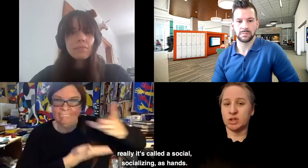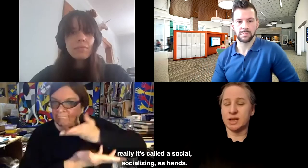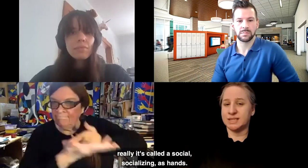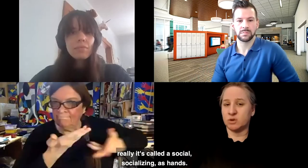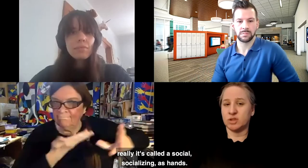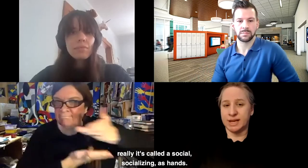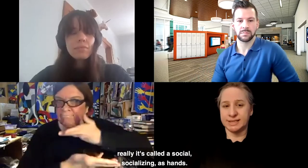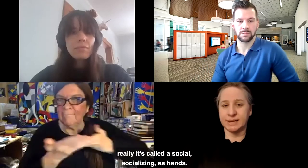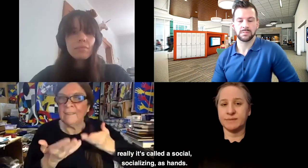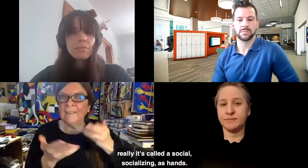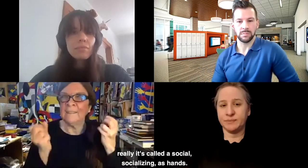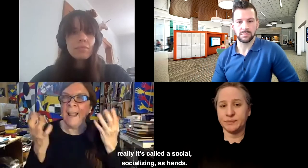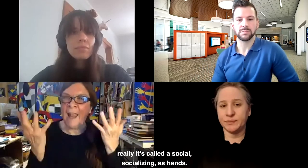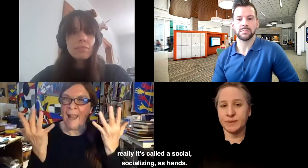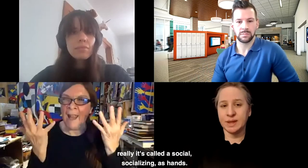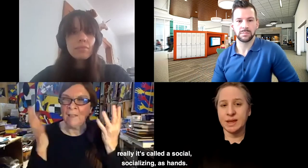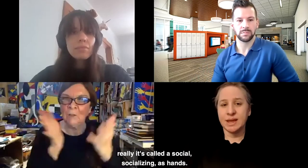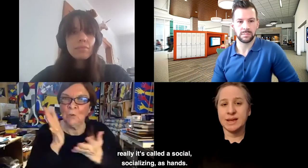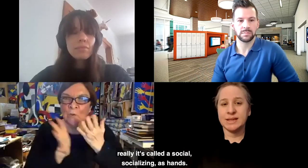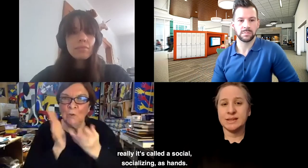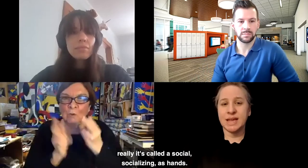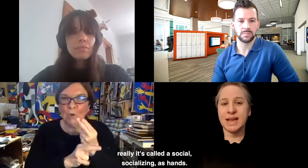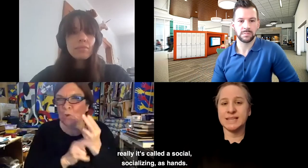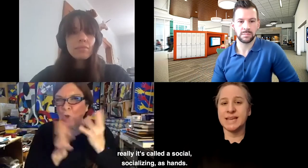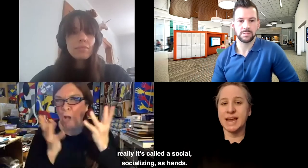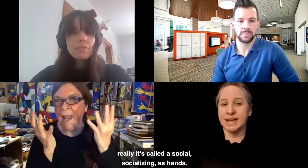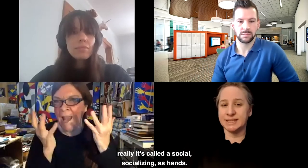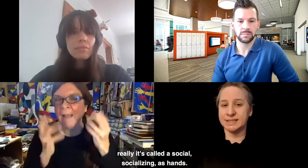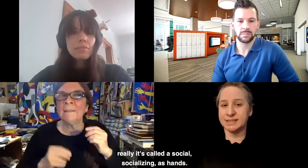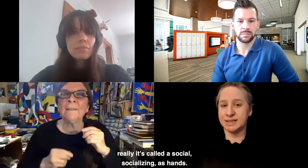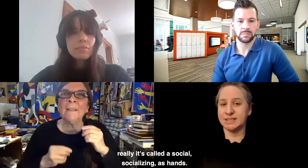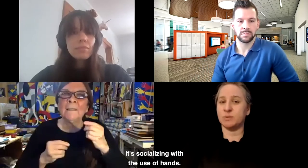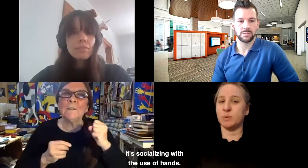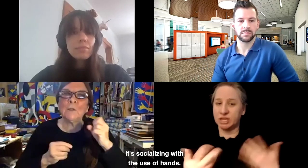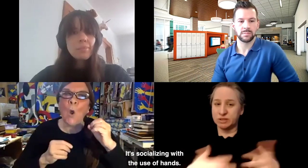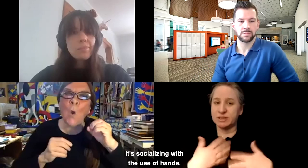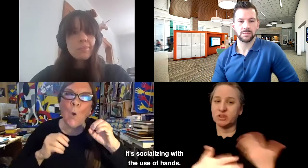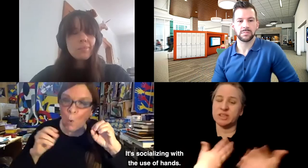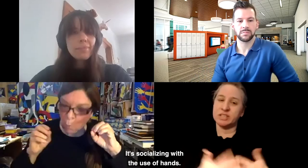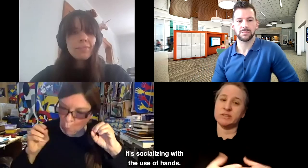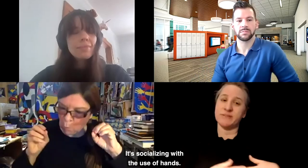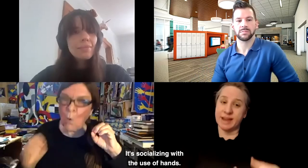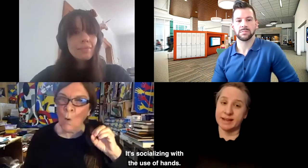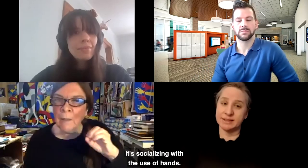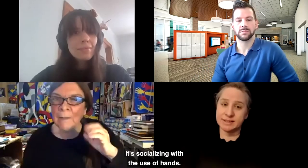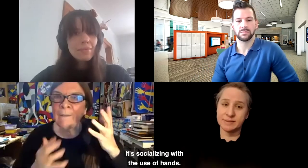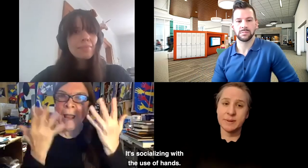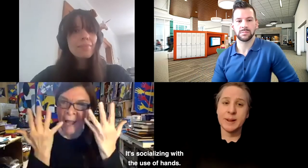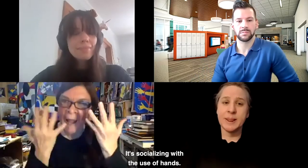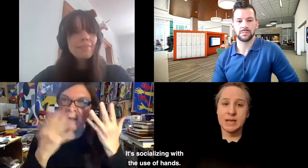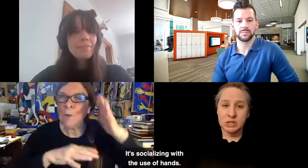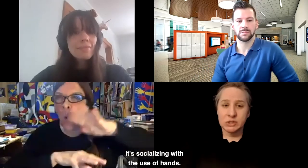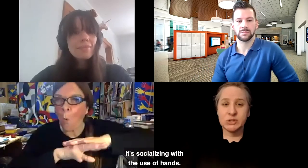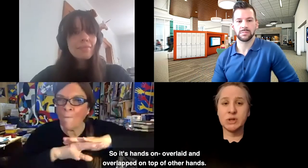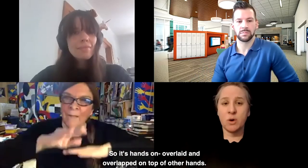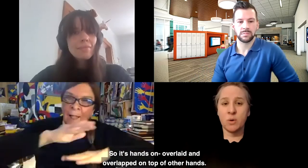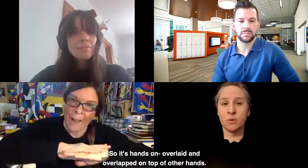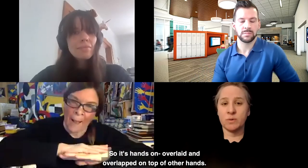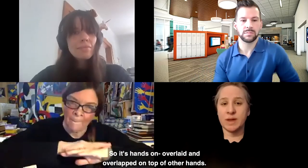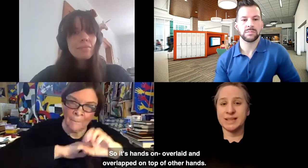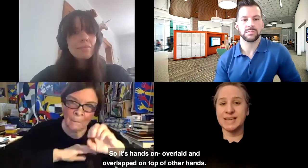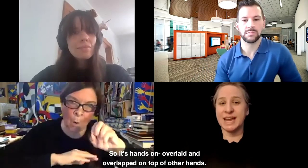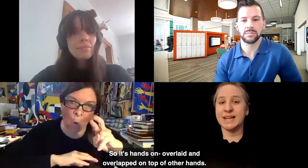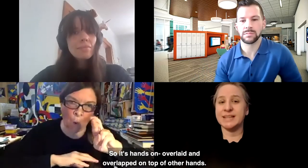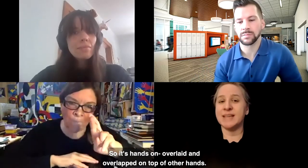It's socializing. It's hands. It's with the socializing use of hands. So,